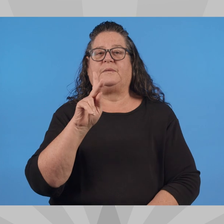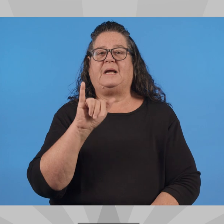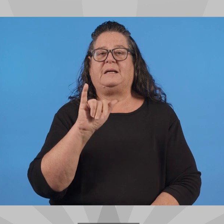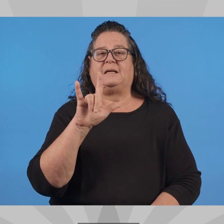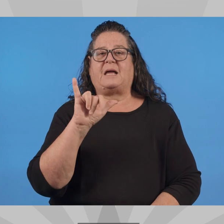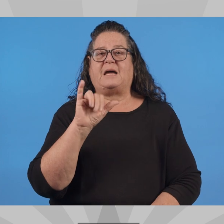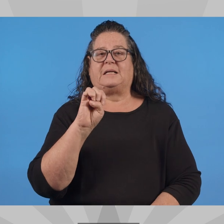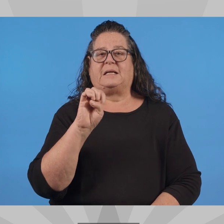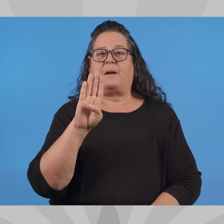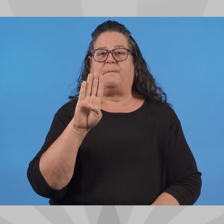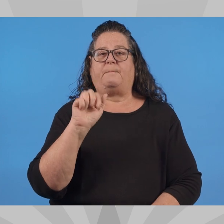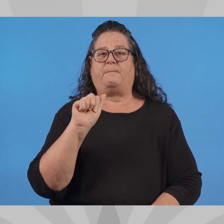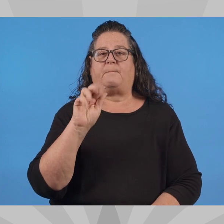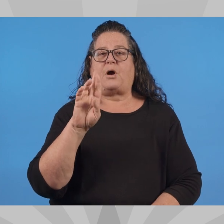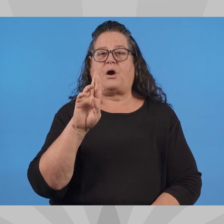Biography